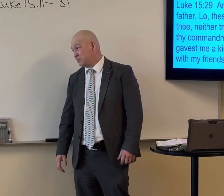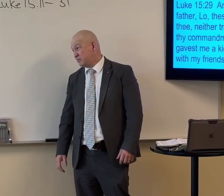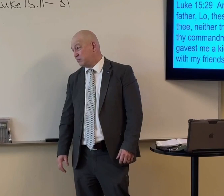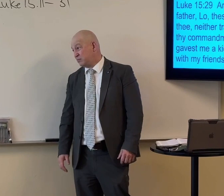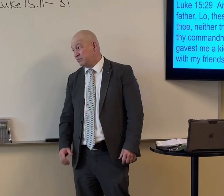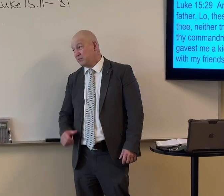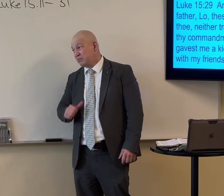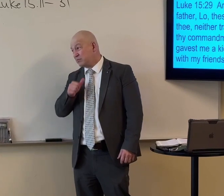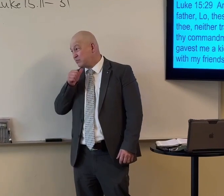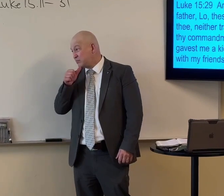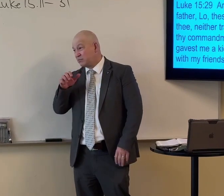Things like that.